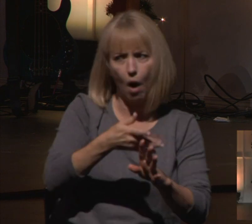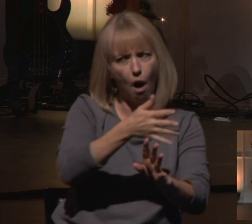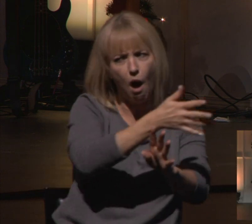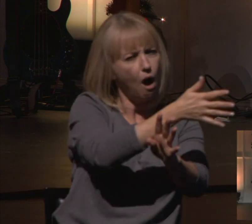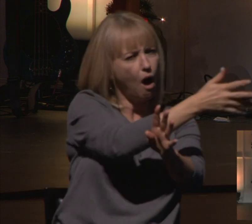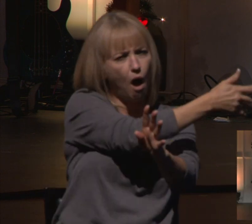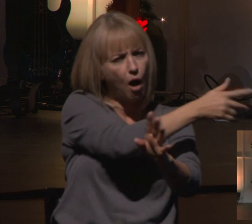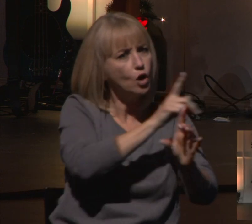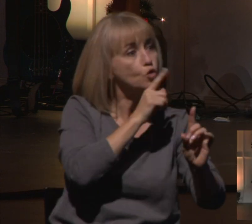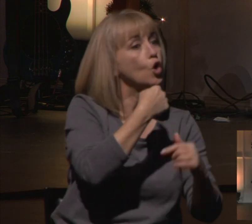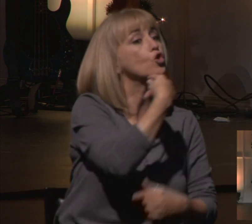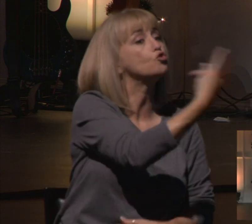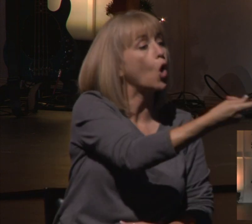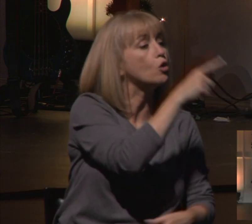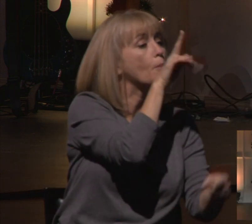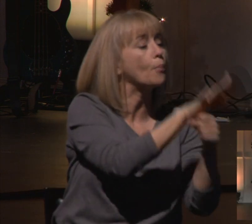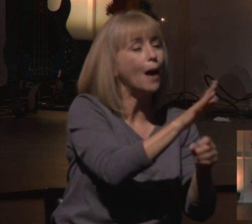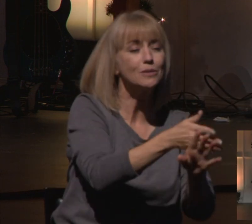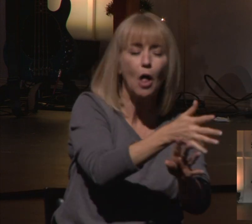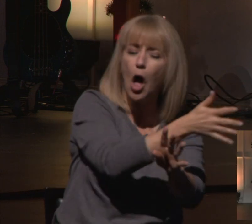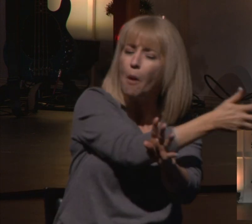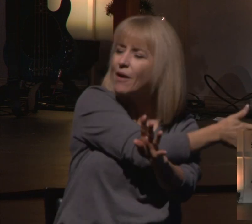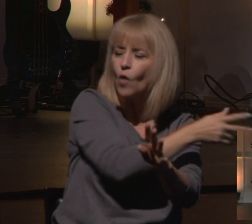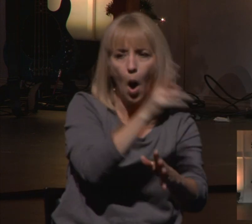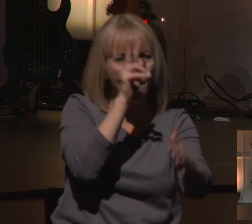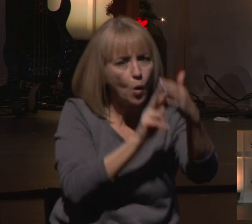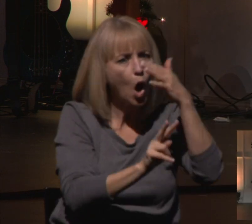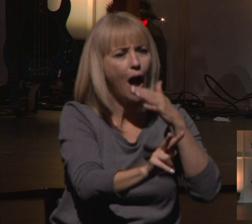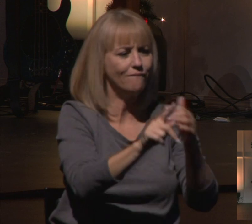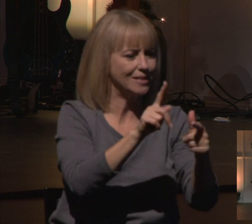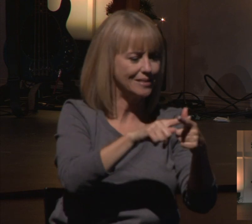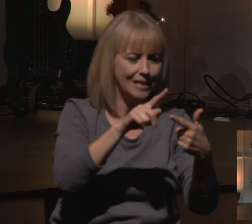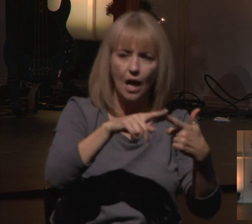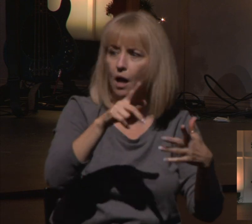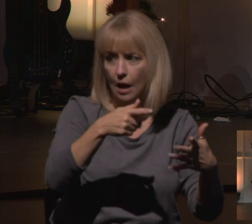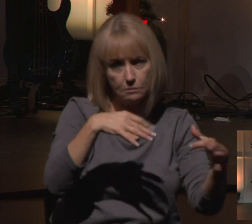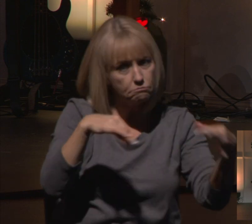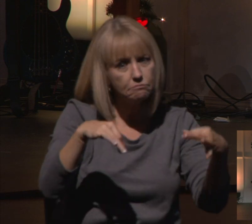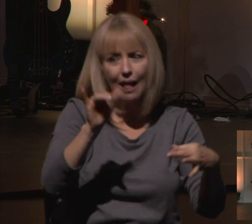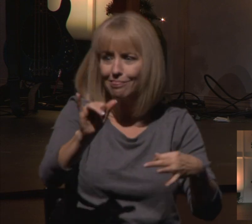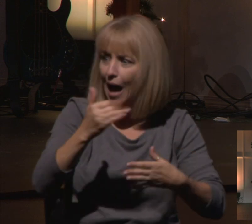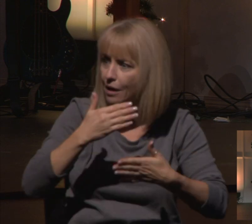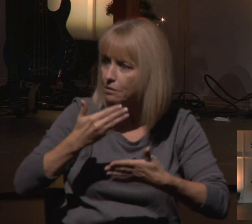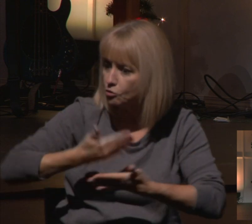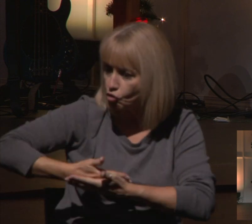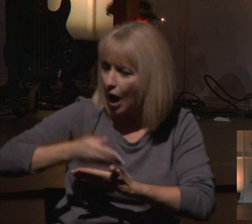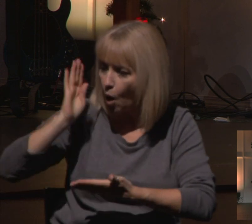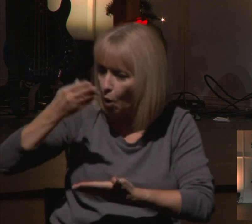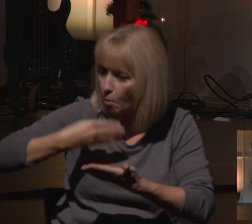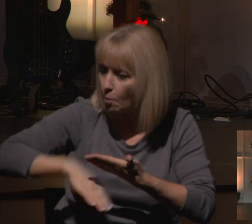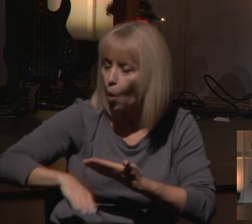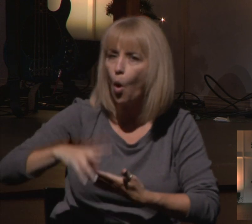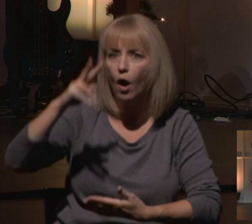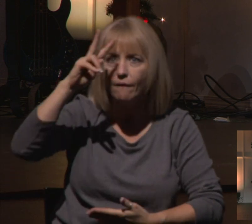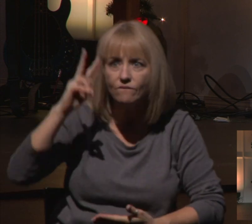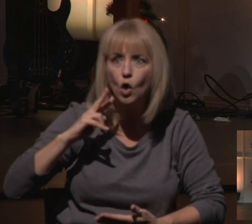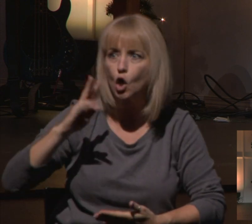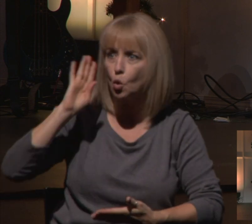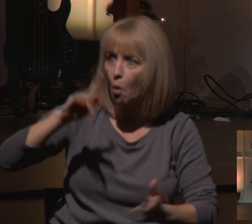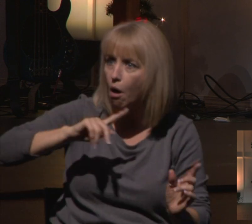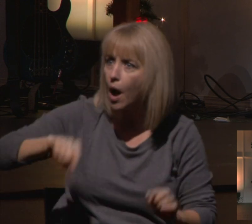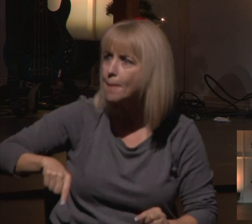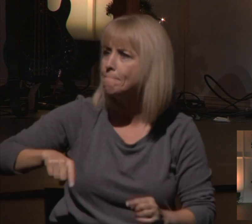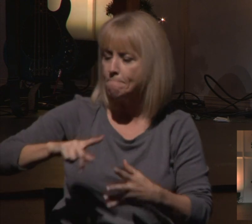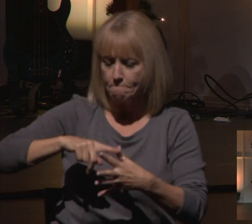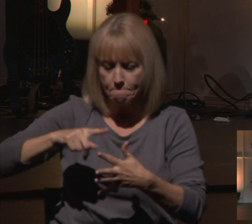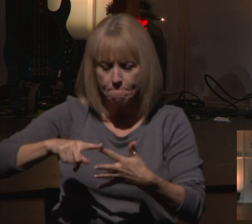off. We read all these prophecies in the Old Testament about this day where this child will be born to a virgin, and he's coming to this world, and